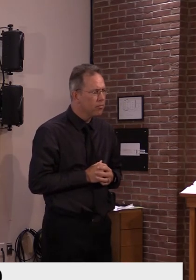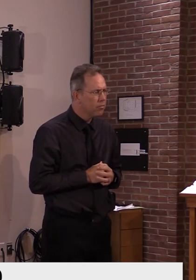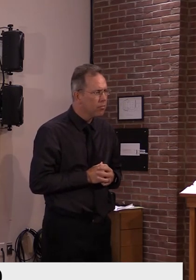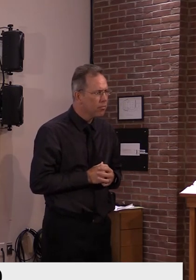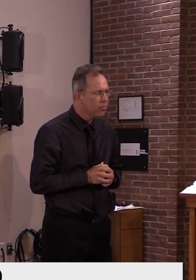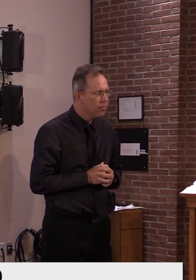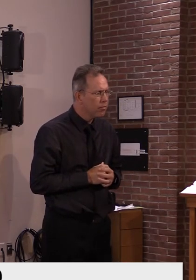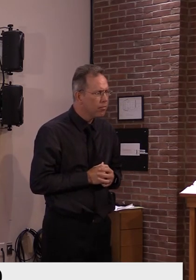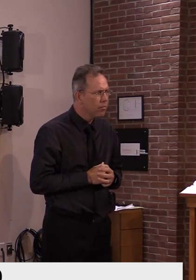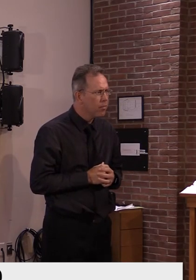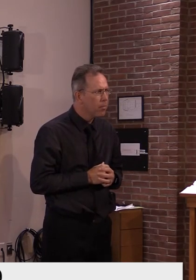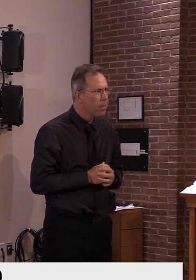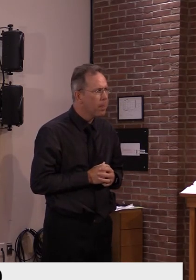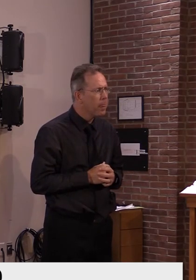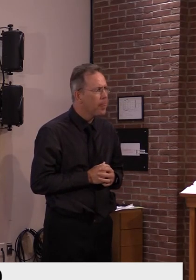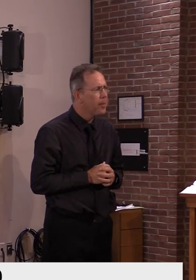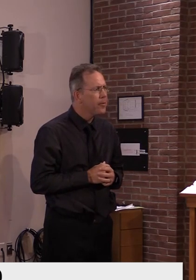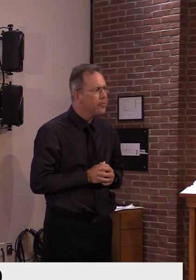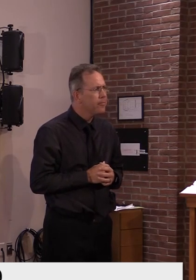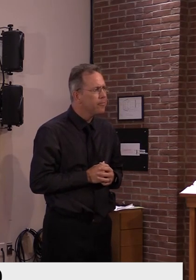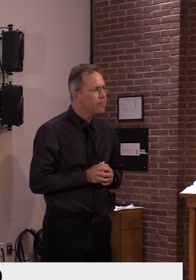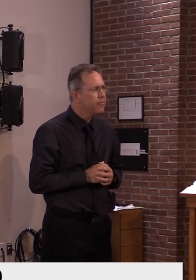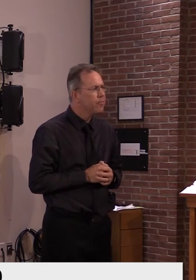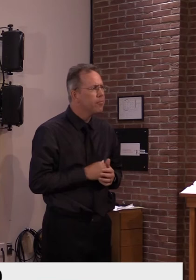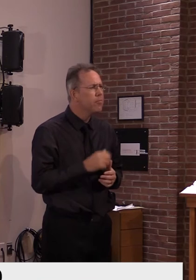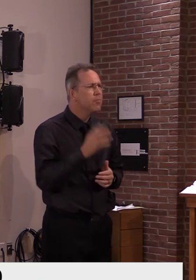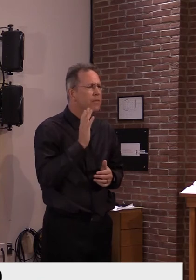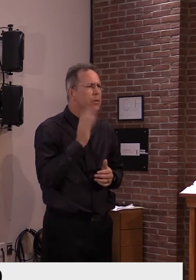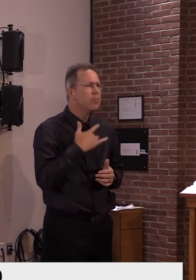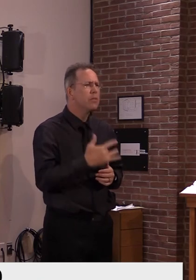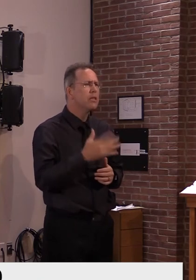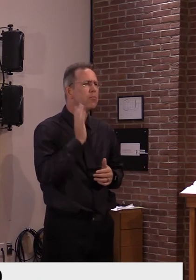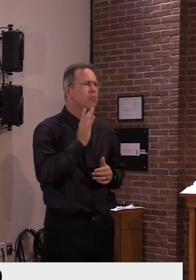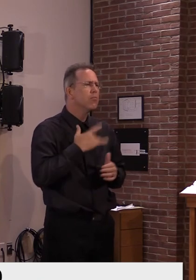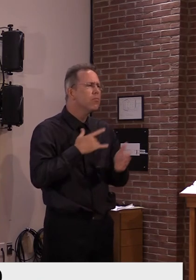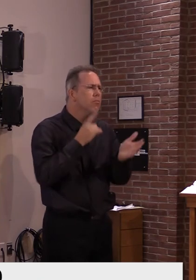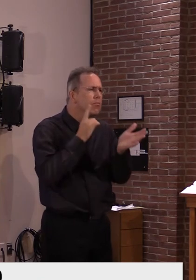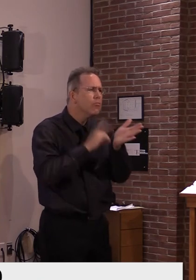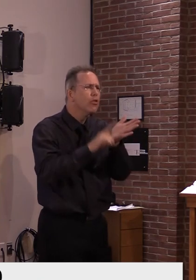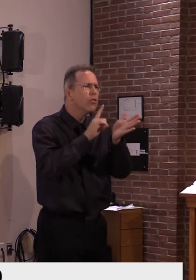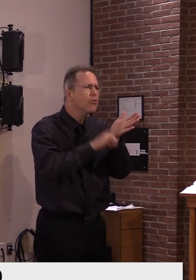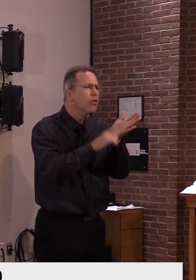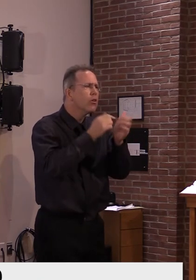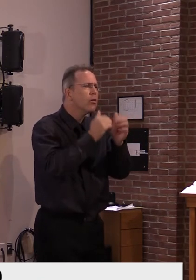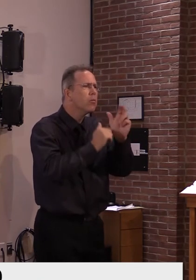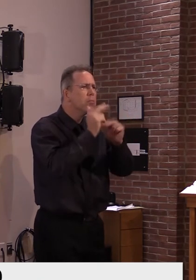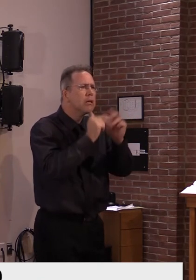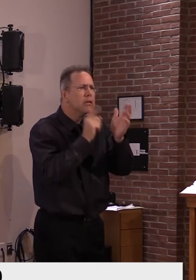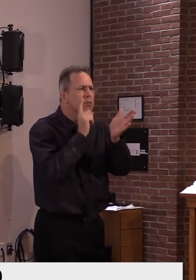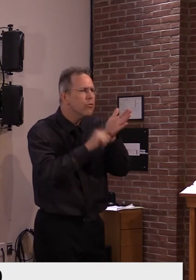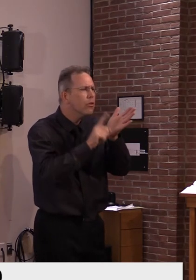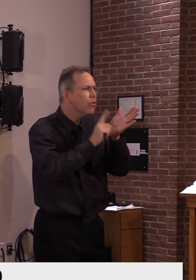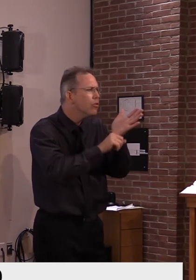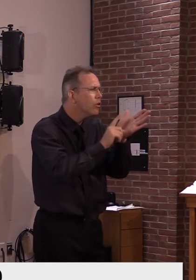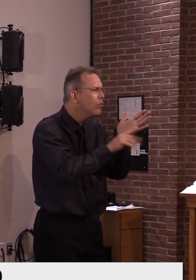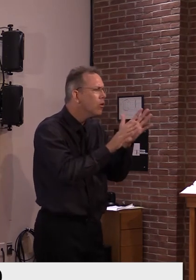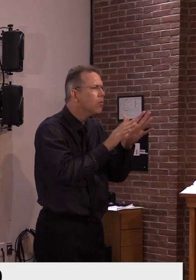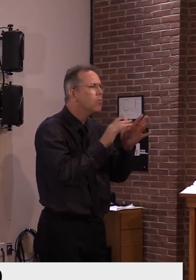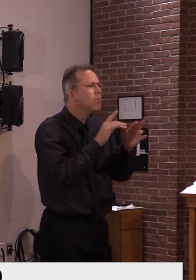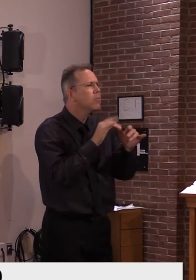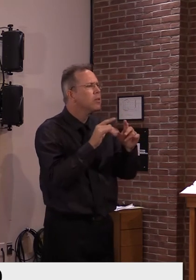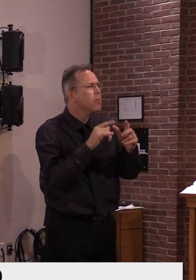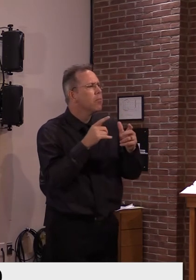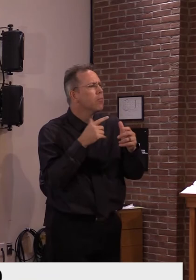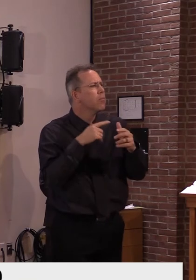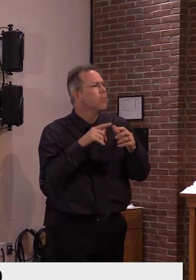schools that were built, uh, in the 60s on a priority basis? Um, uh, are you planning to test the,